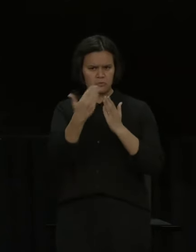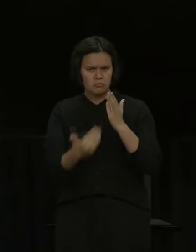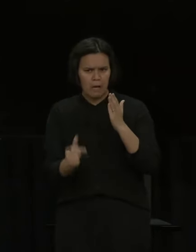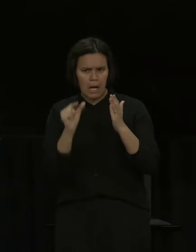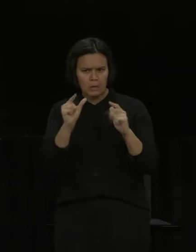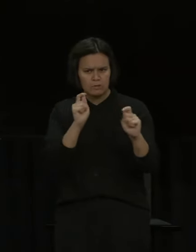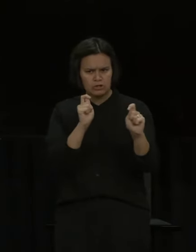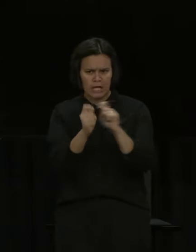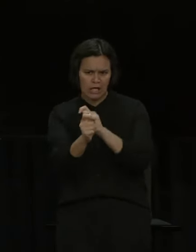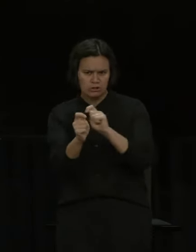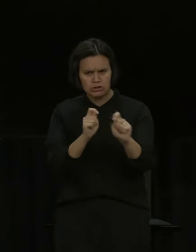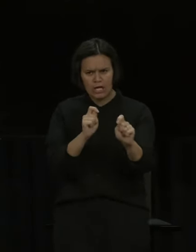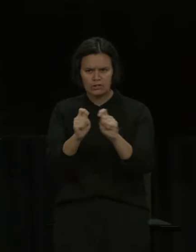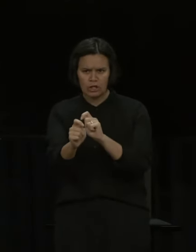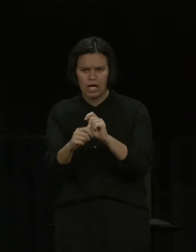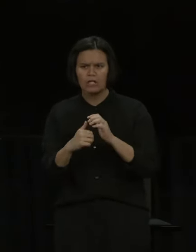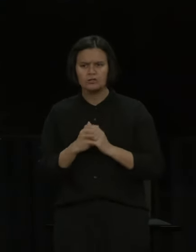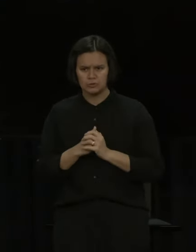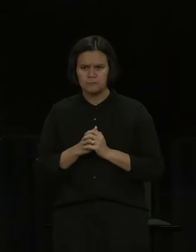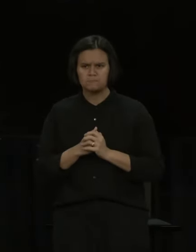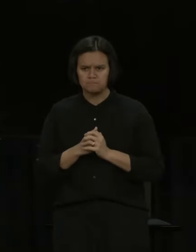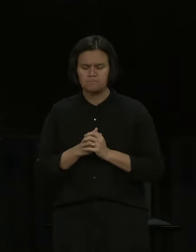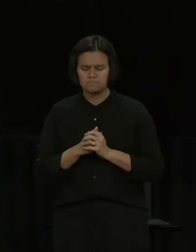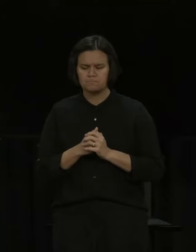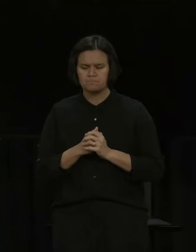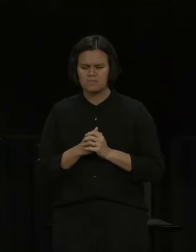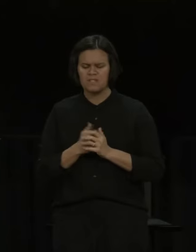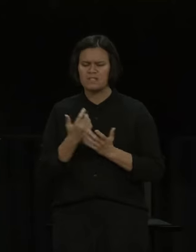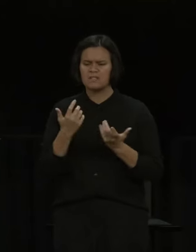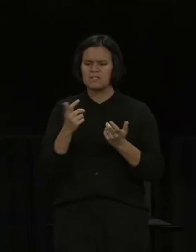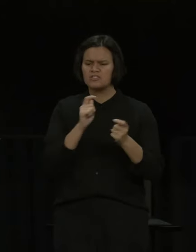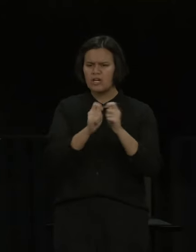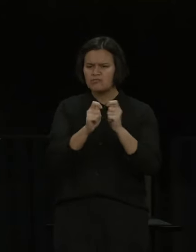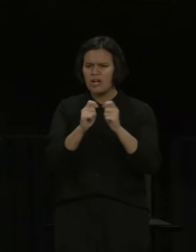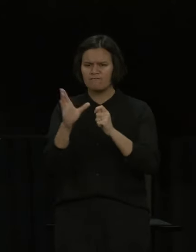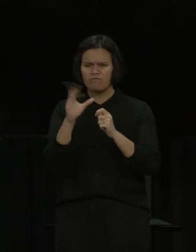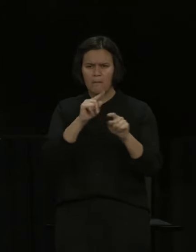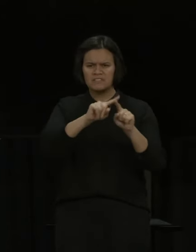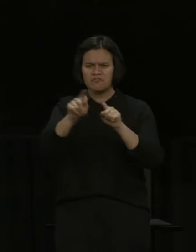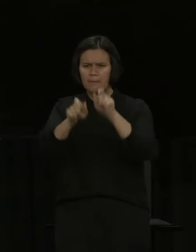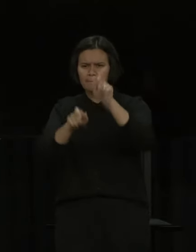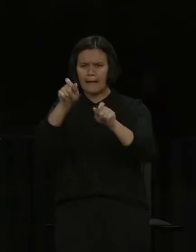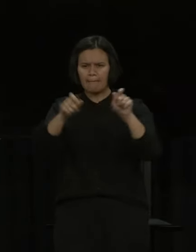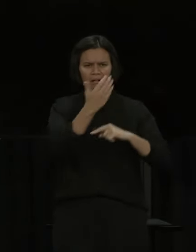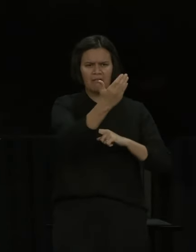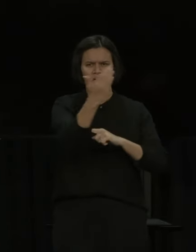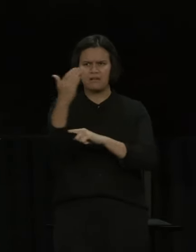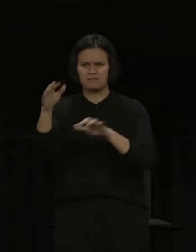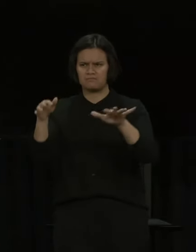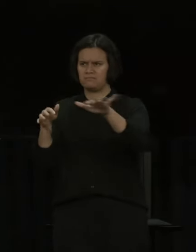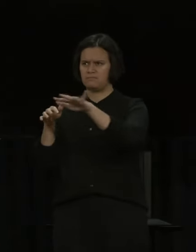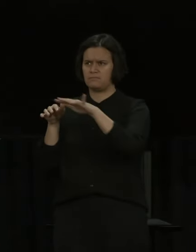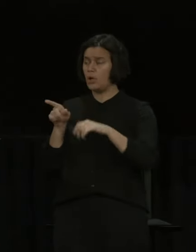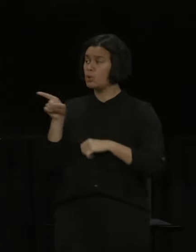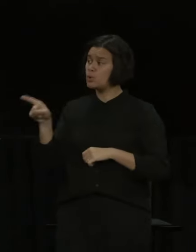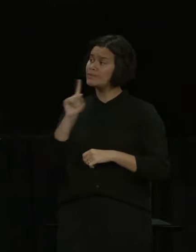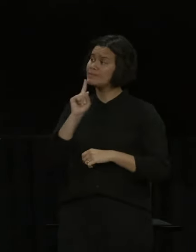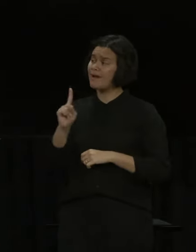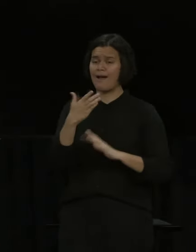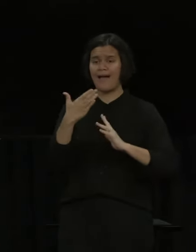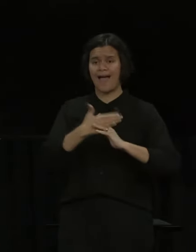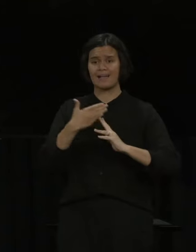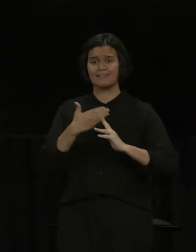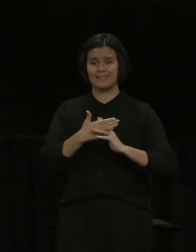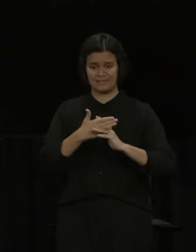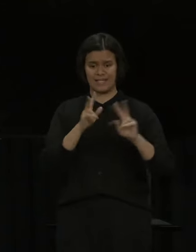and it not being an issue not only from yourself but also from the Prime Minister and others as well. When you talk about access no longer being an issue are you talking specifically